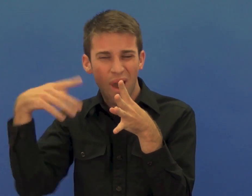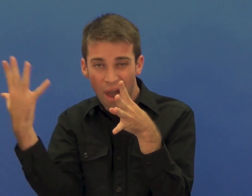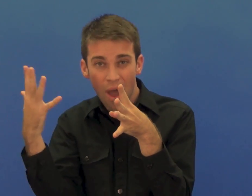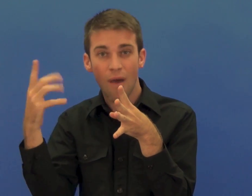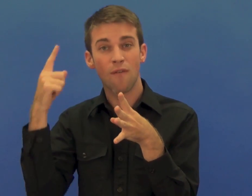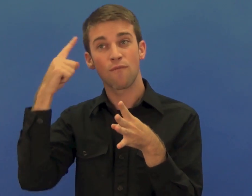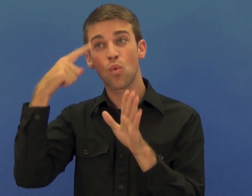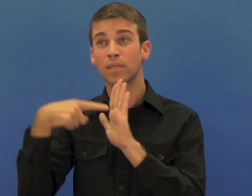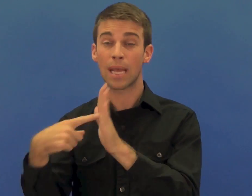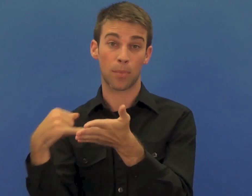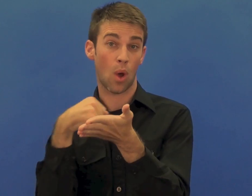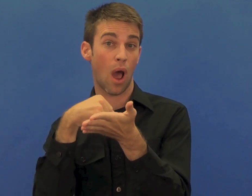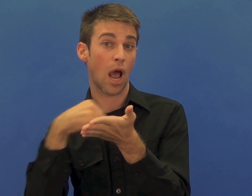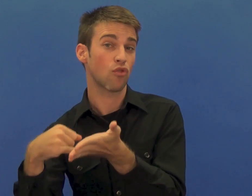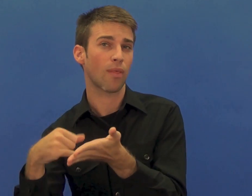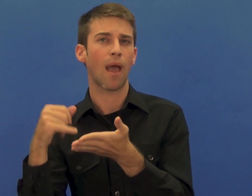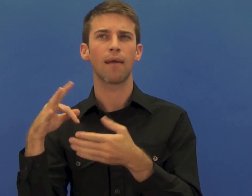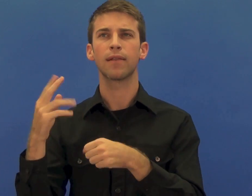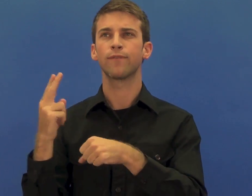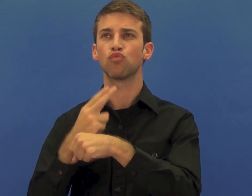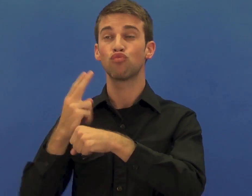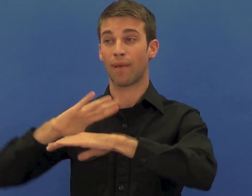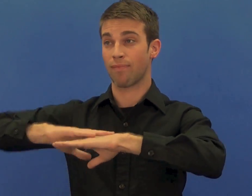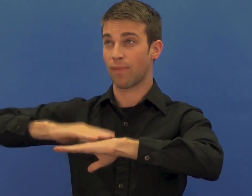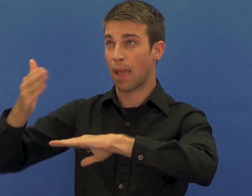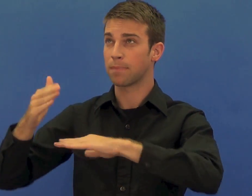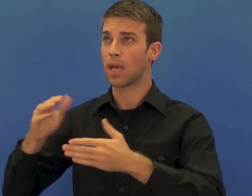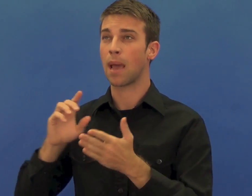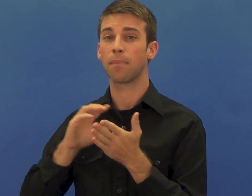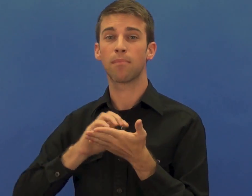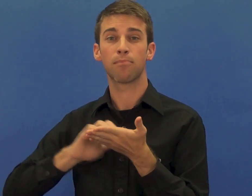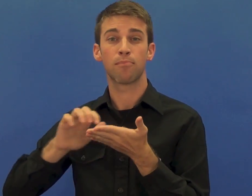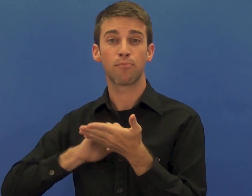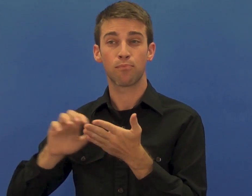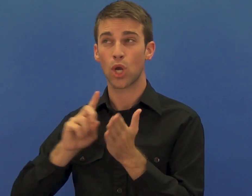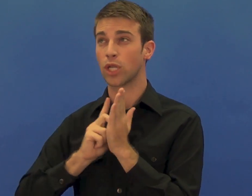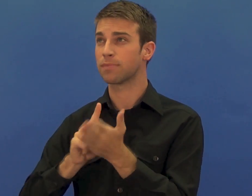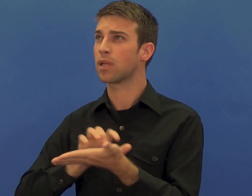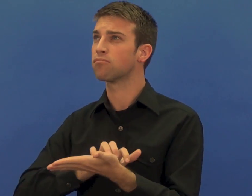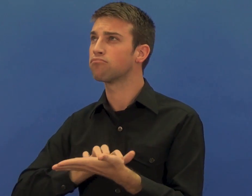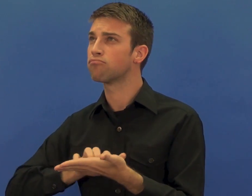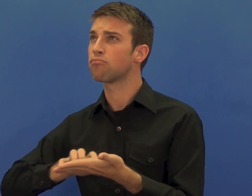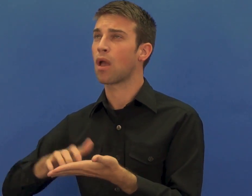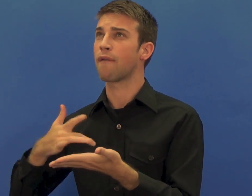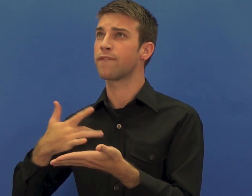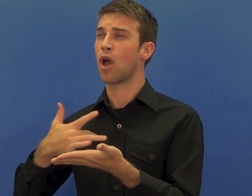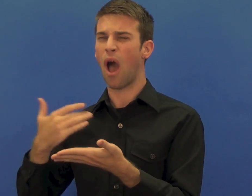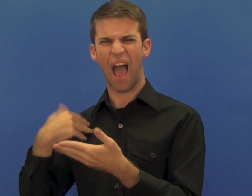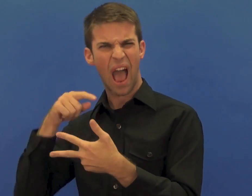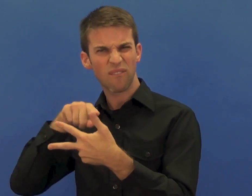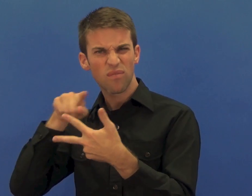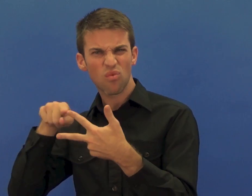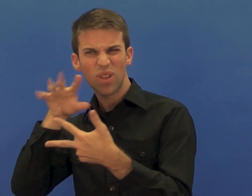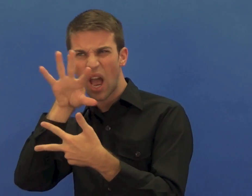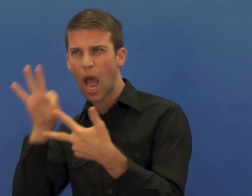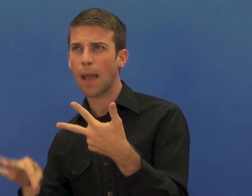allow for tactual representation of computer related symbols For example, underline and hyperlink